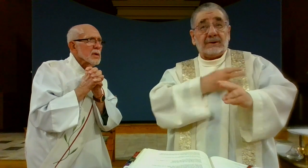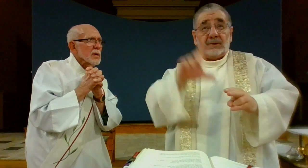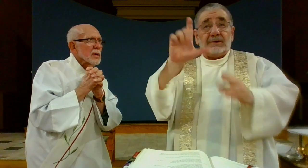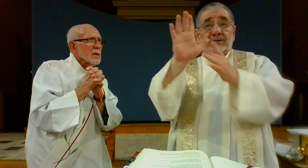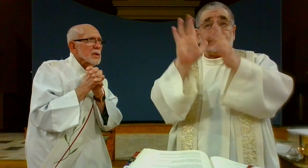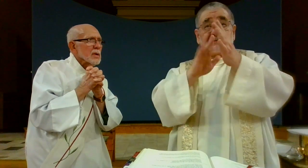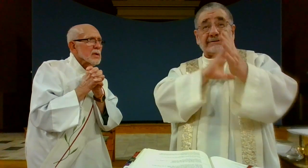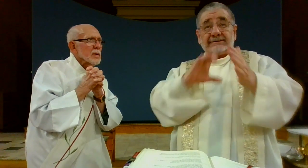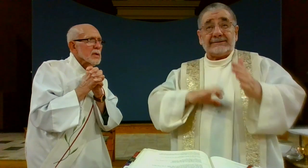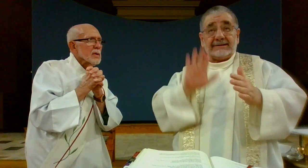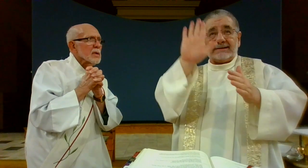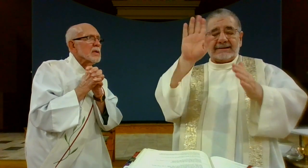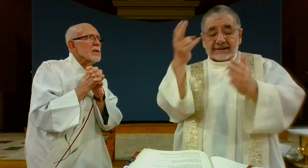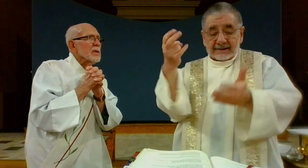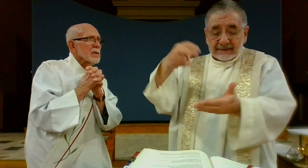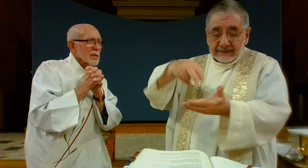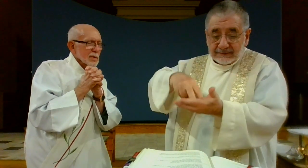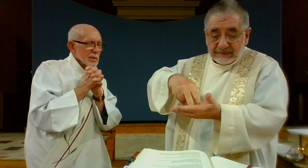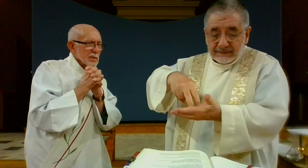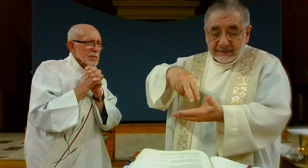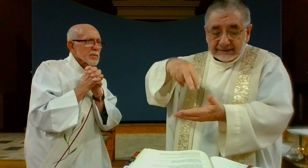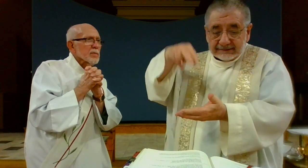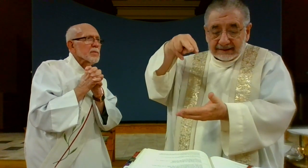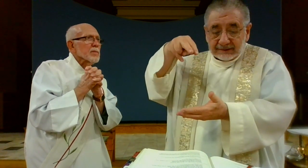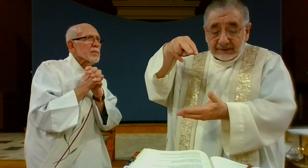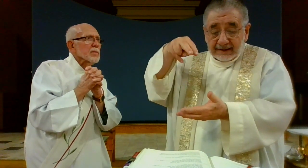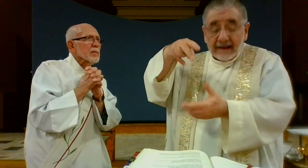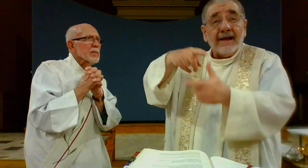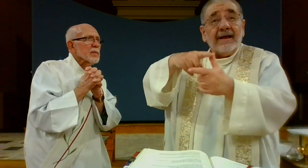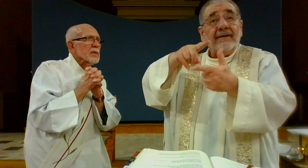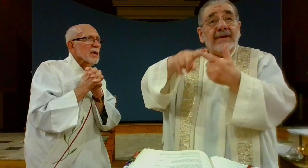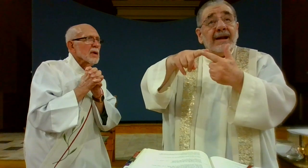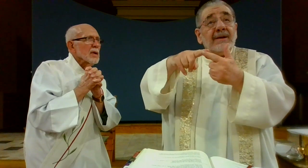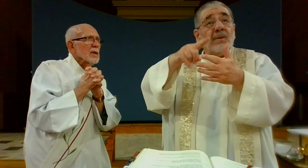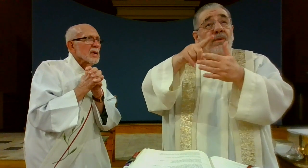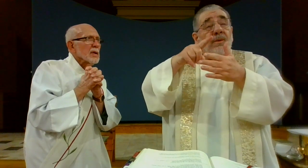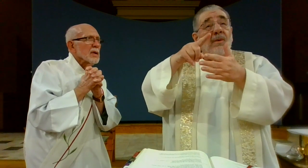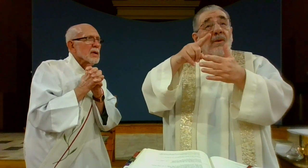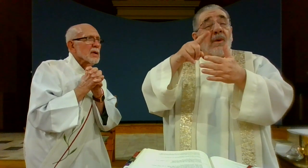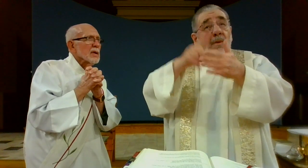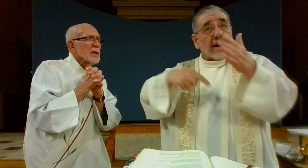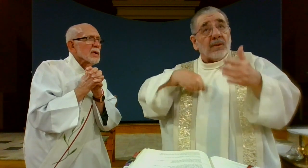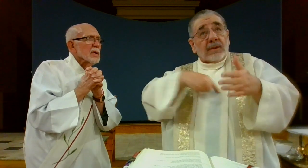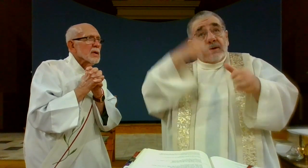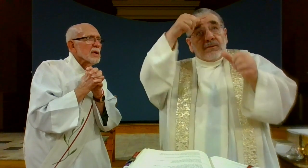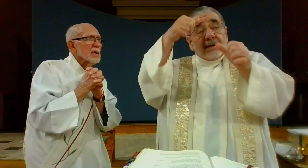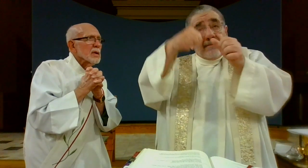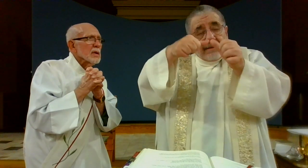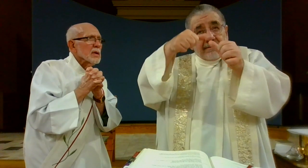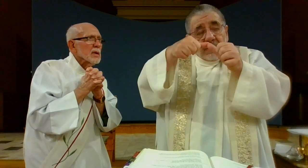which we keep in honor of the risen Lord, and that what we relive in remembrance